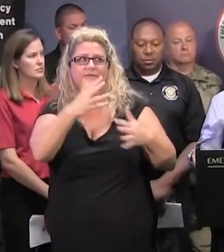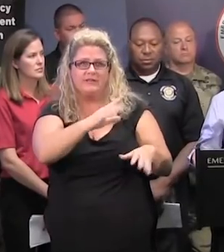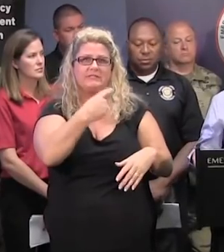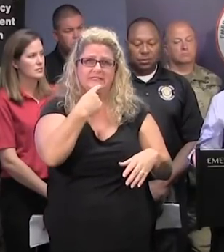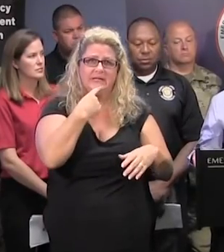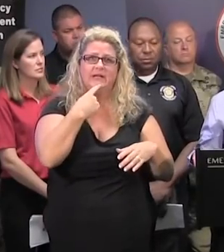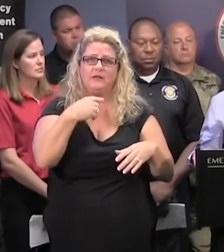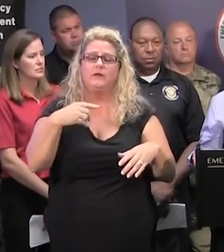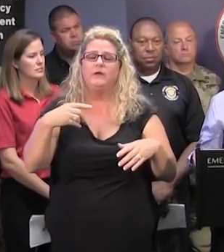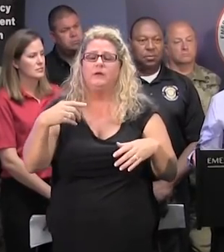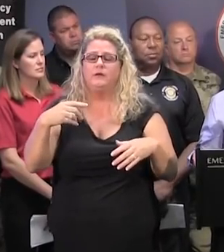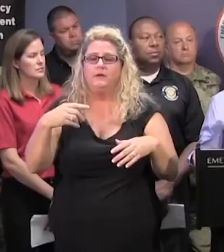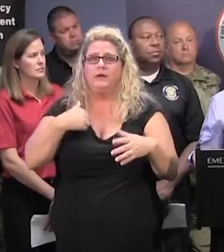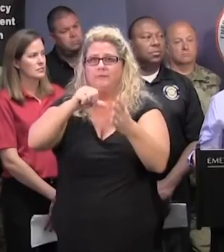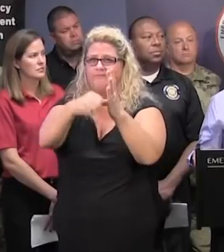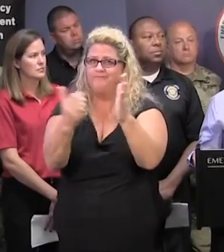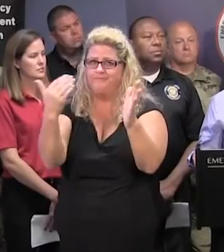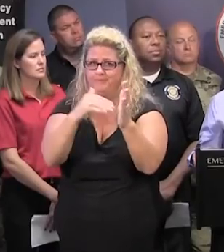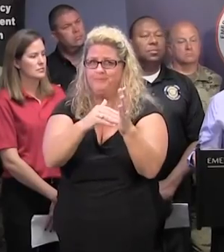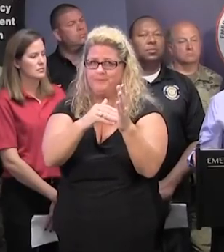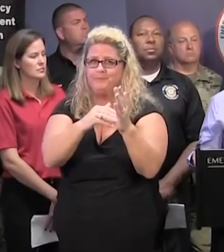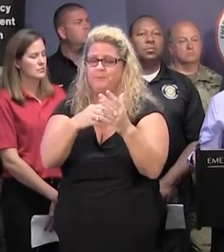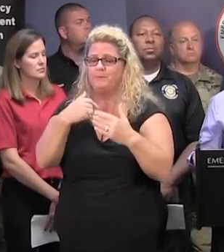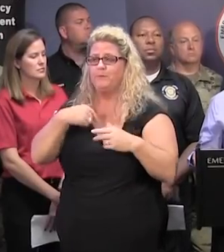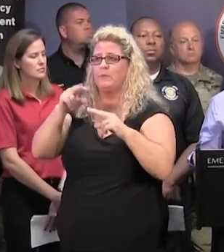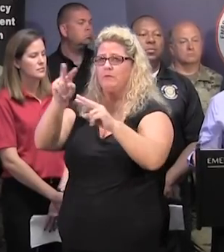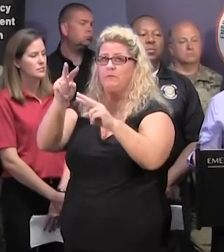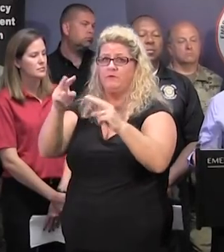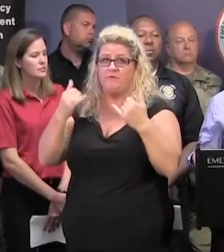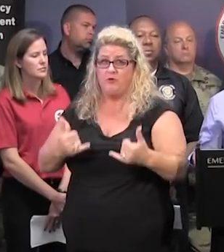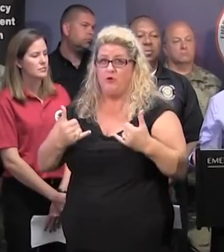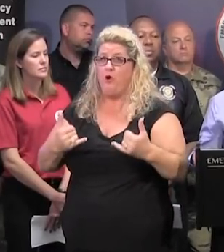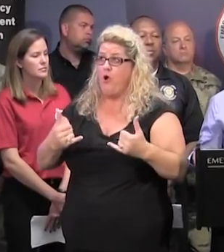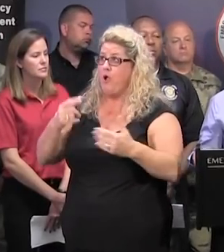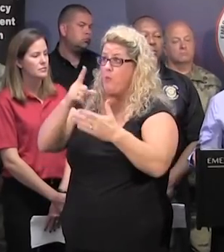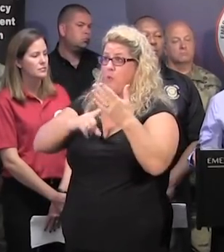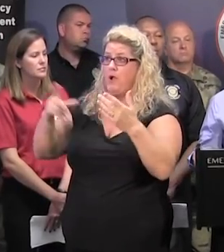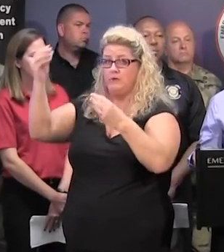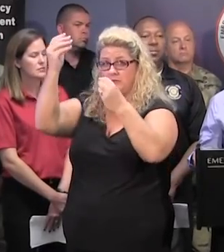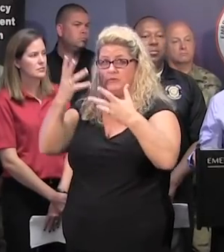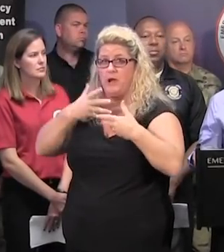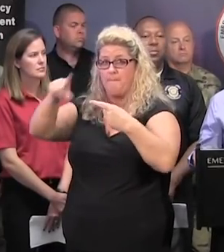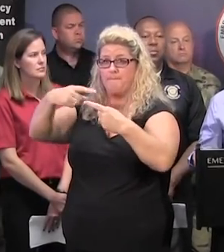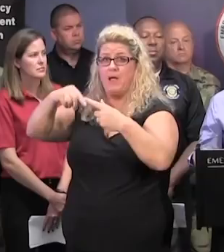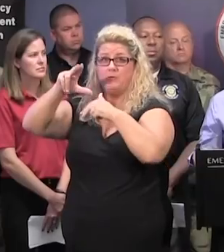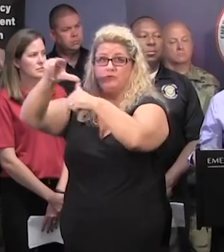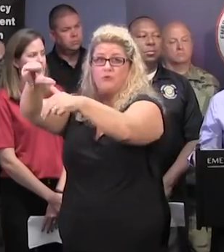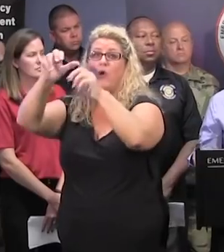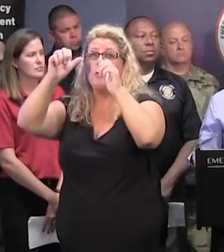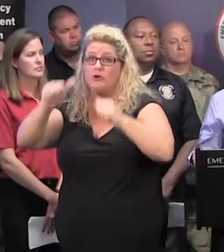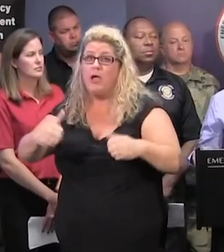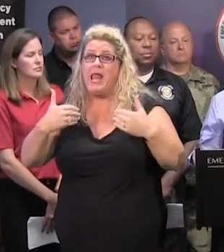we are anticipating that with the current projections of this storm, we could have extended power